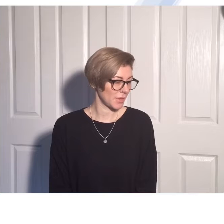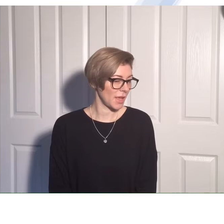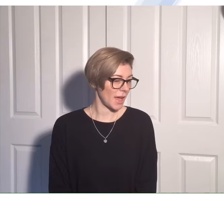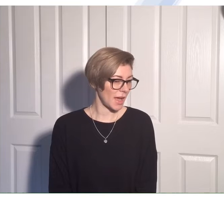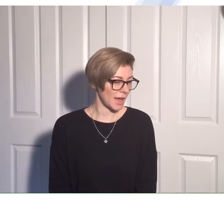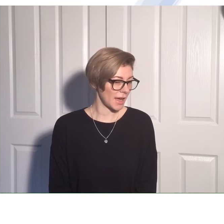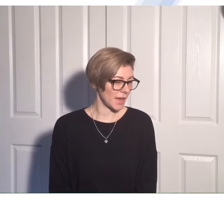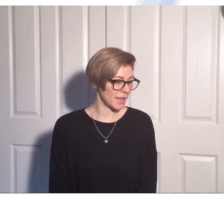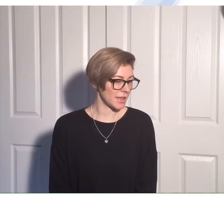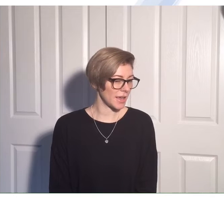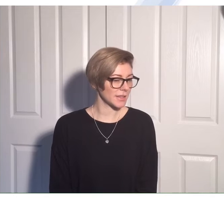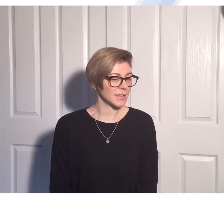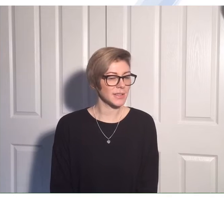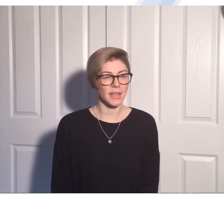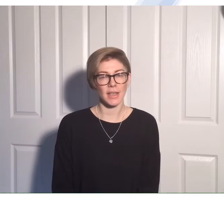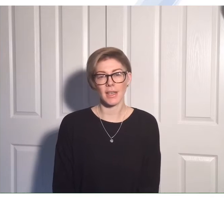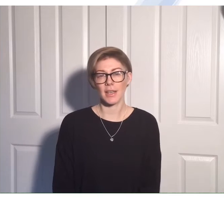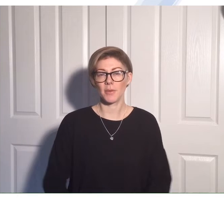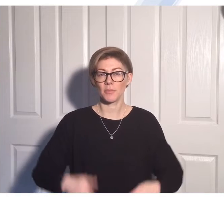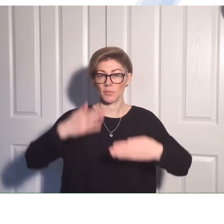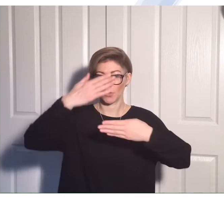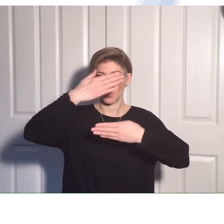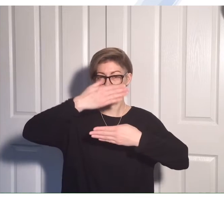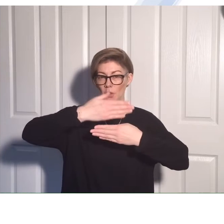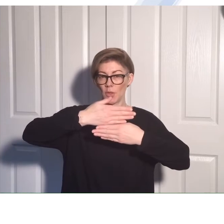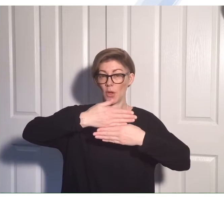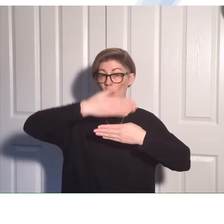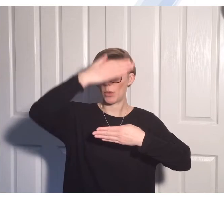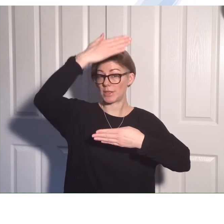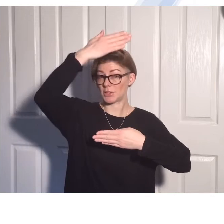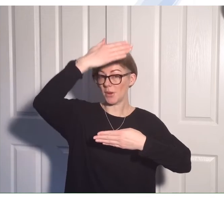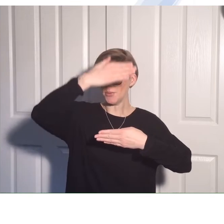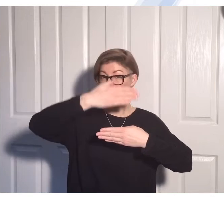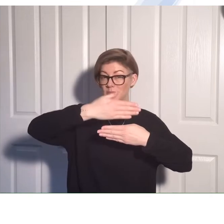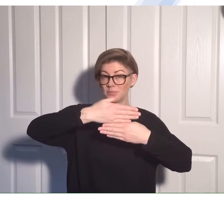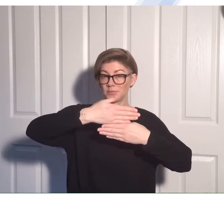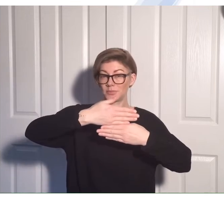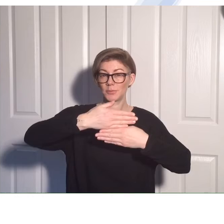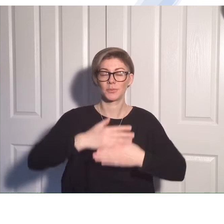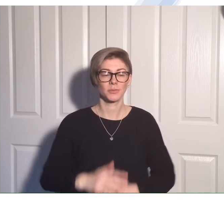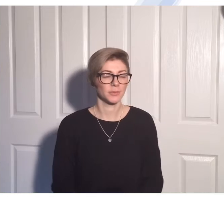I can see a window.